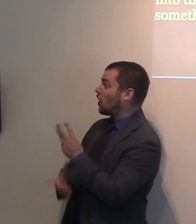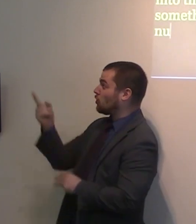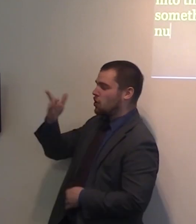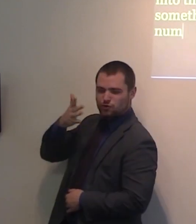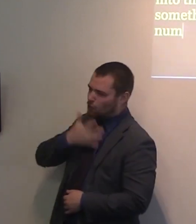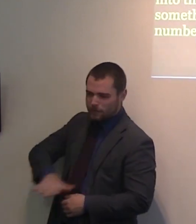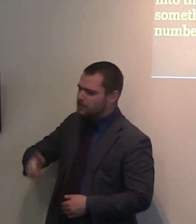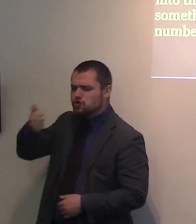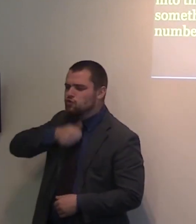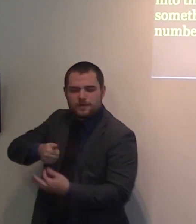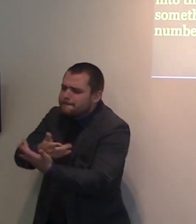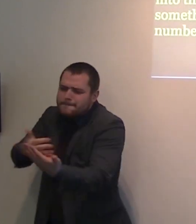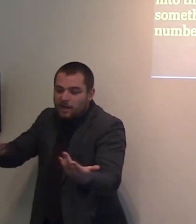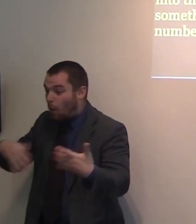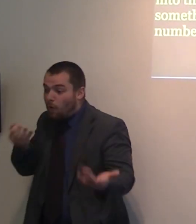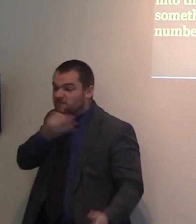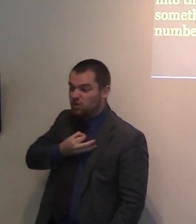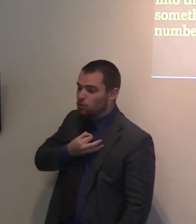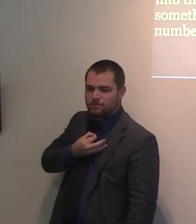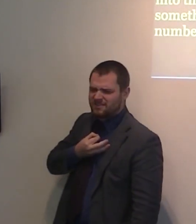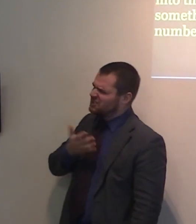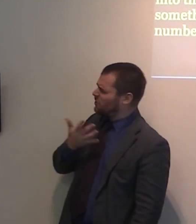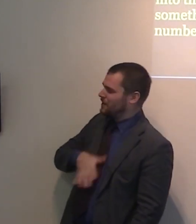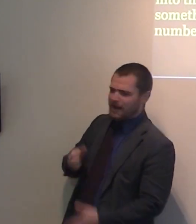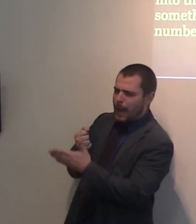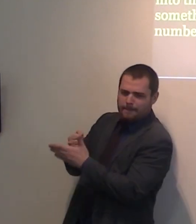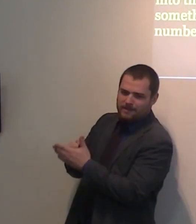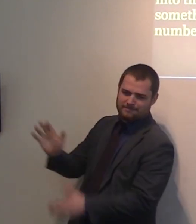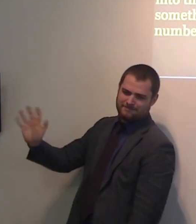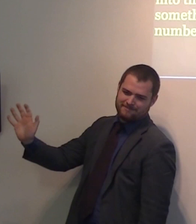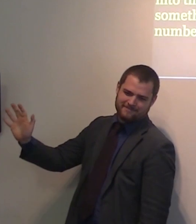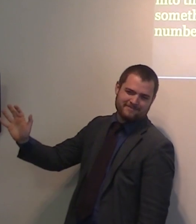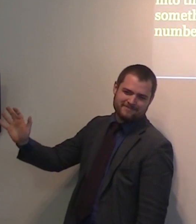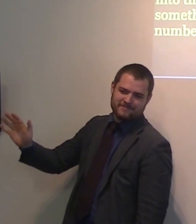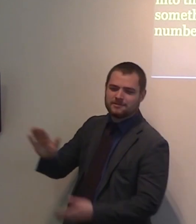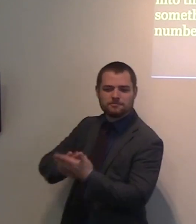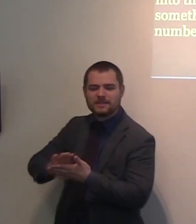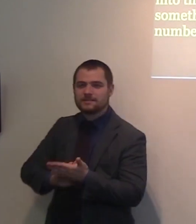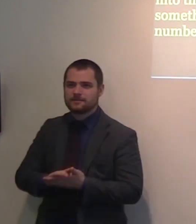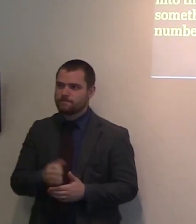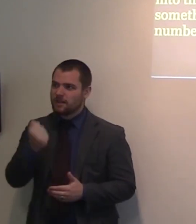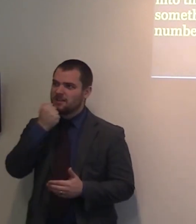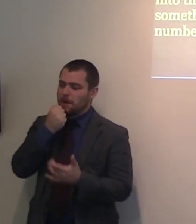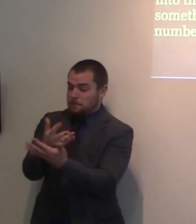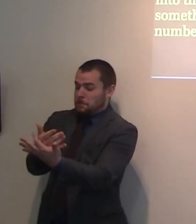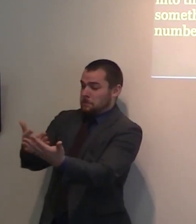or by few. So, we don't look at the numbers. You know, many churches, they are